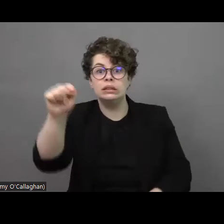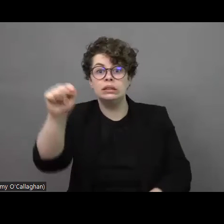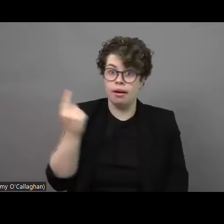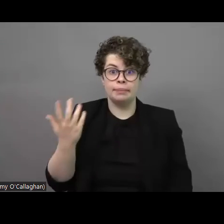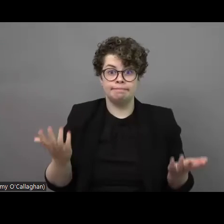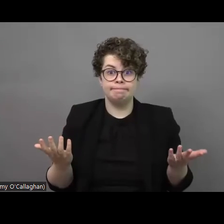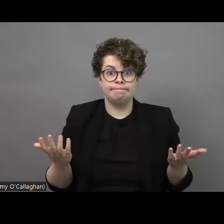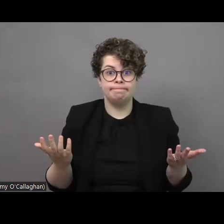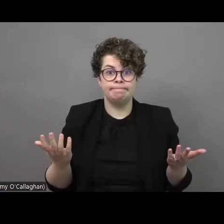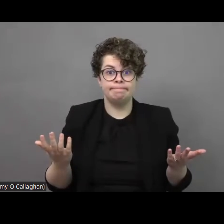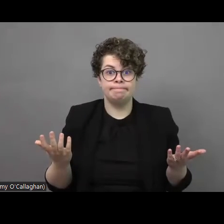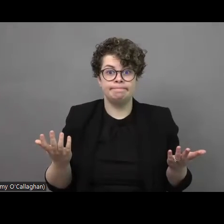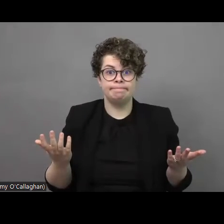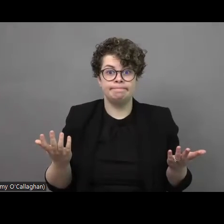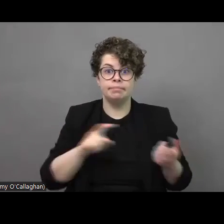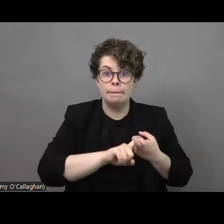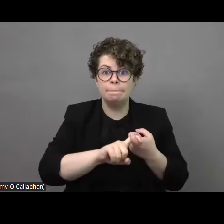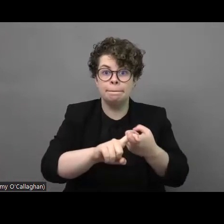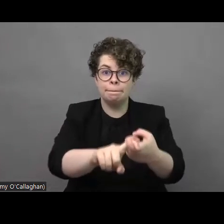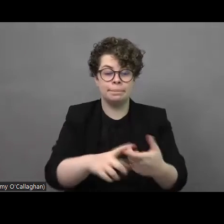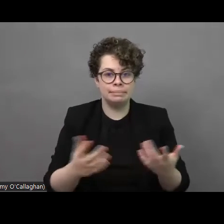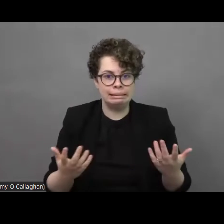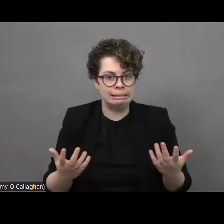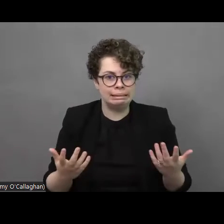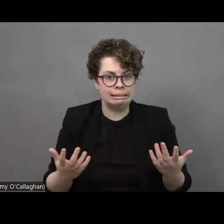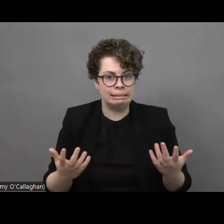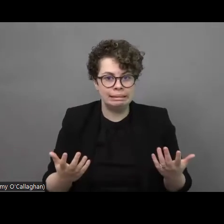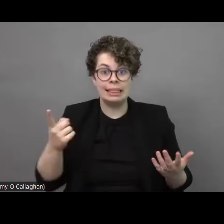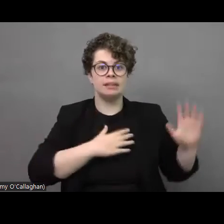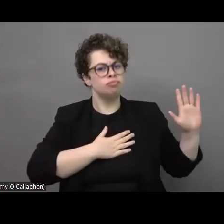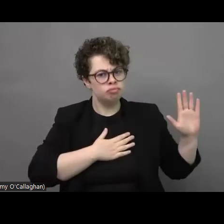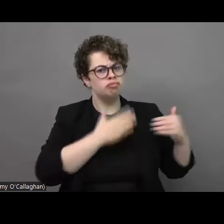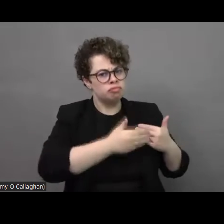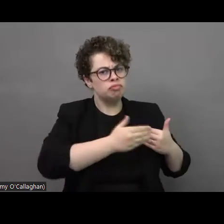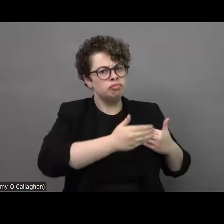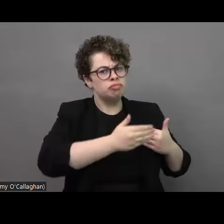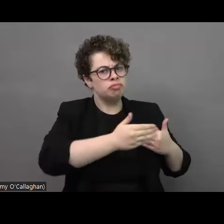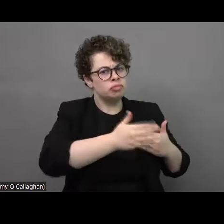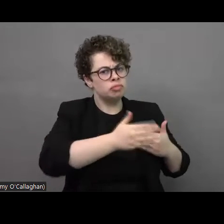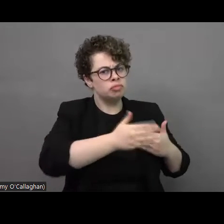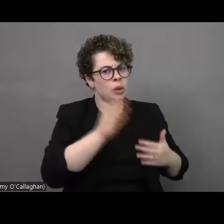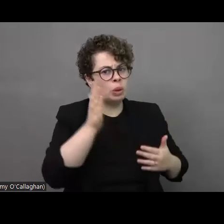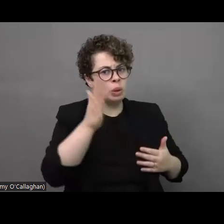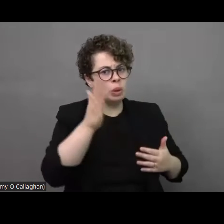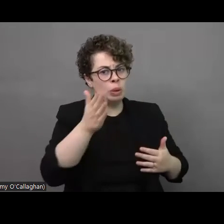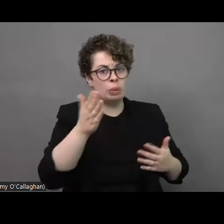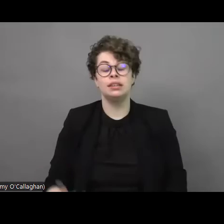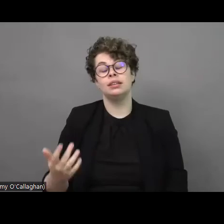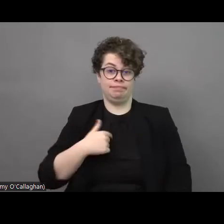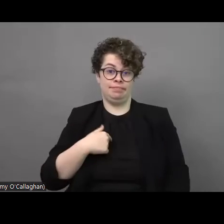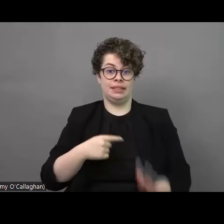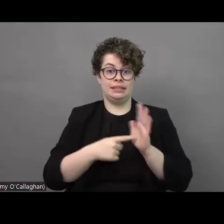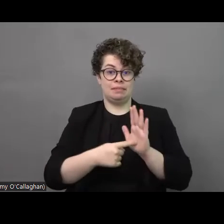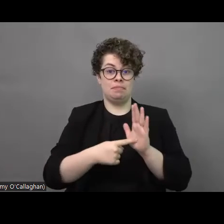they are not really committed to give aid on a continuous basis so yesterday for instance we